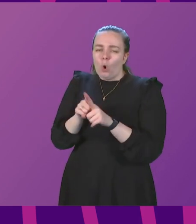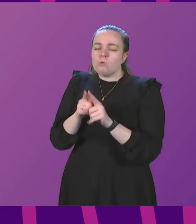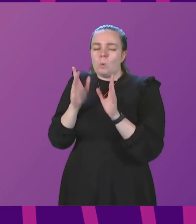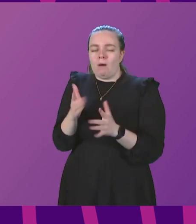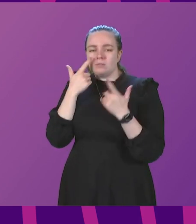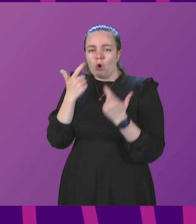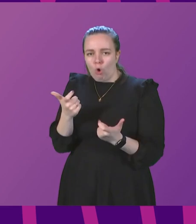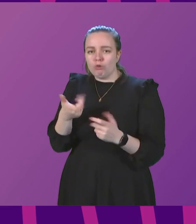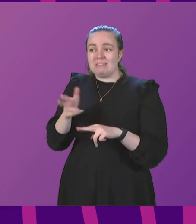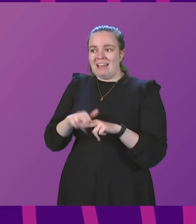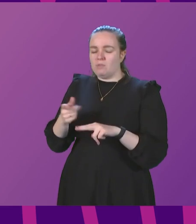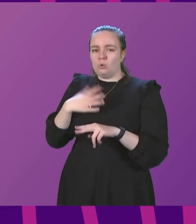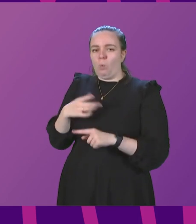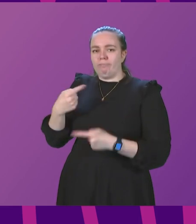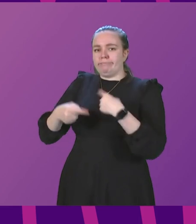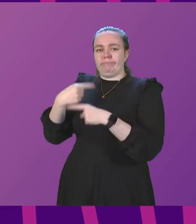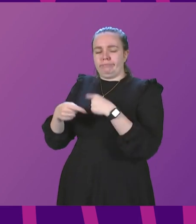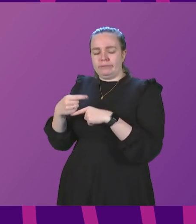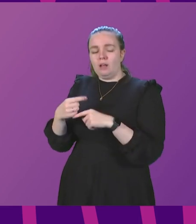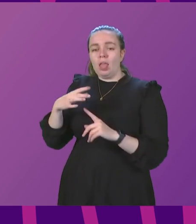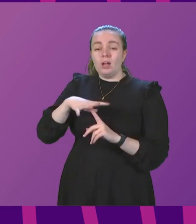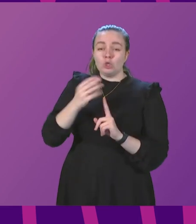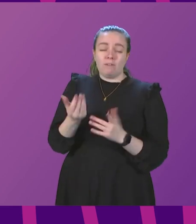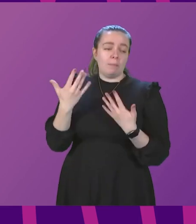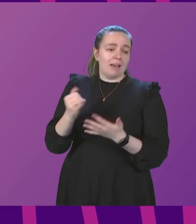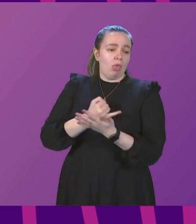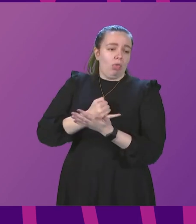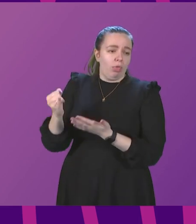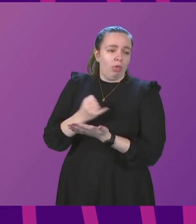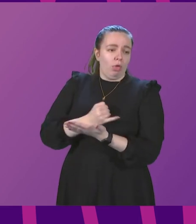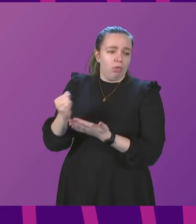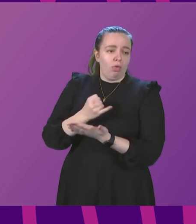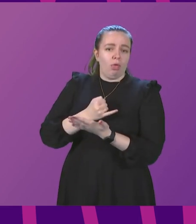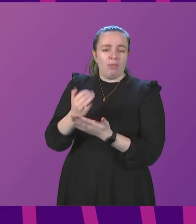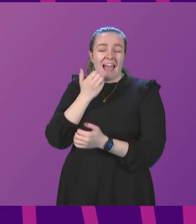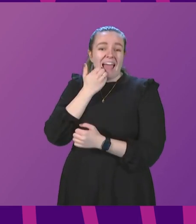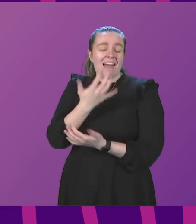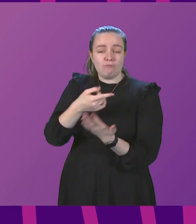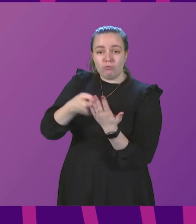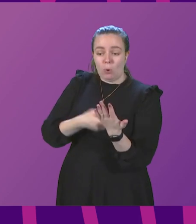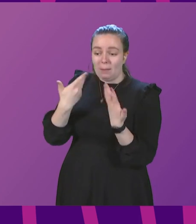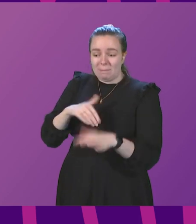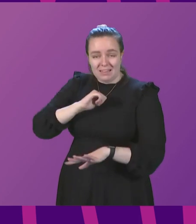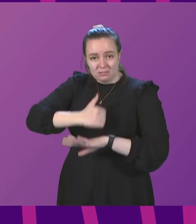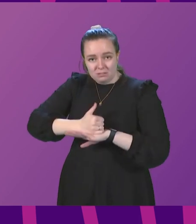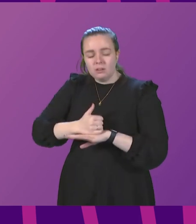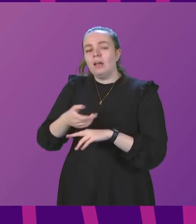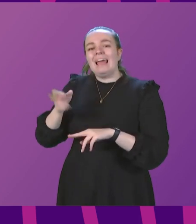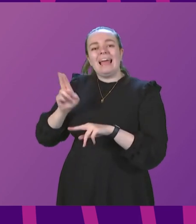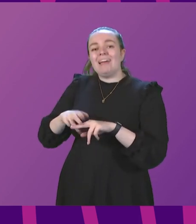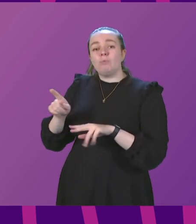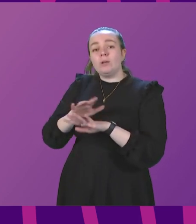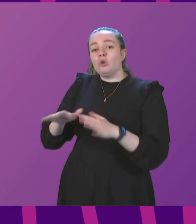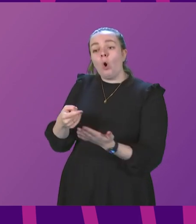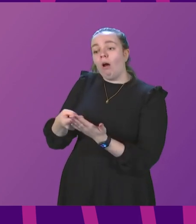want to avoid setbacks. The Conservatives have opposed virtually every protective measure that we have come forward with. If we hadn't come